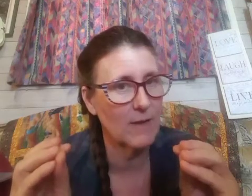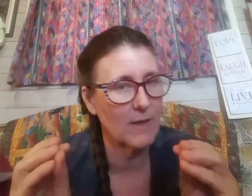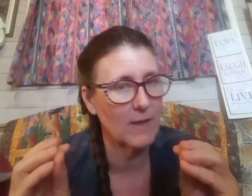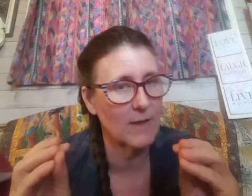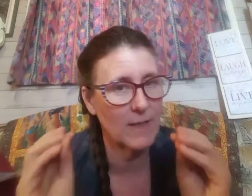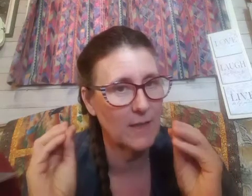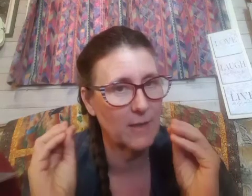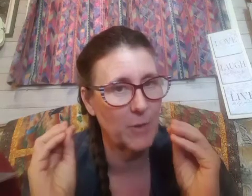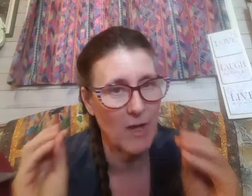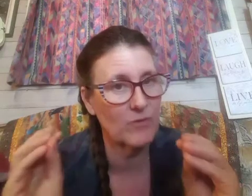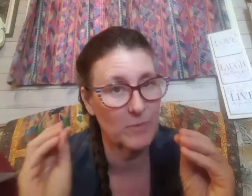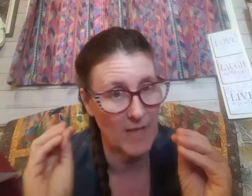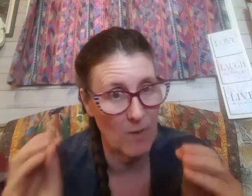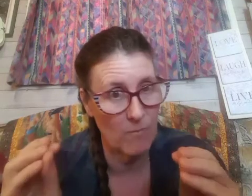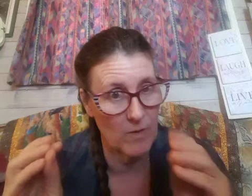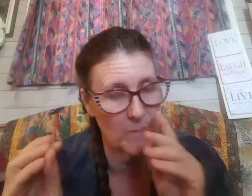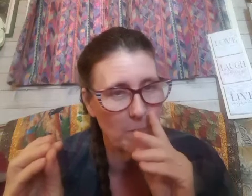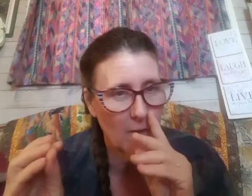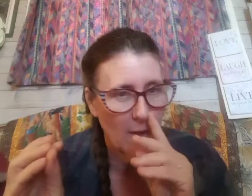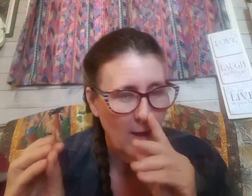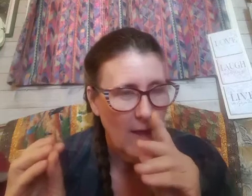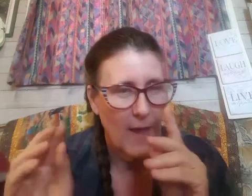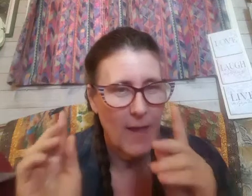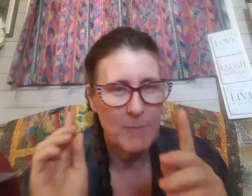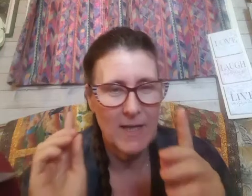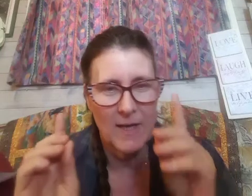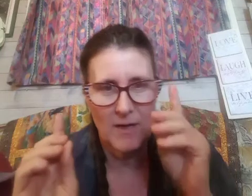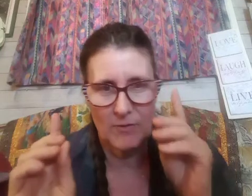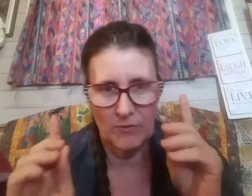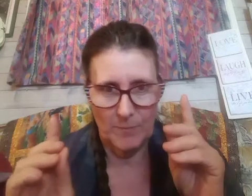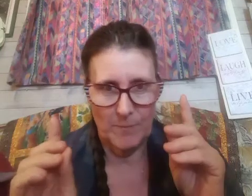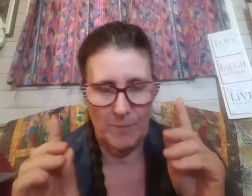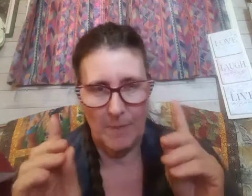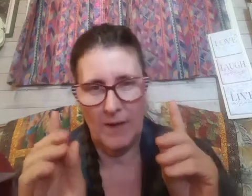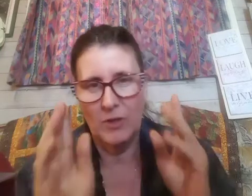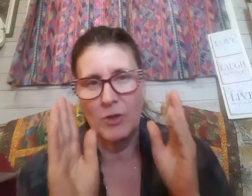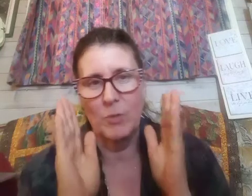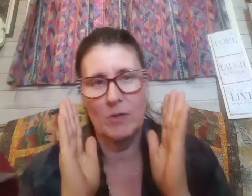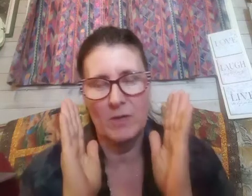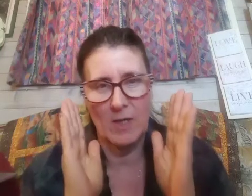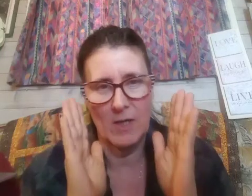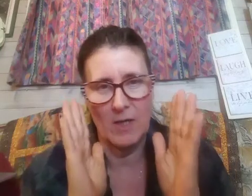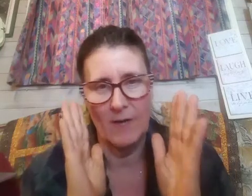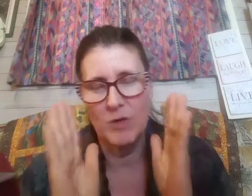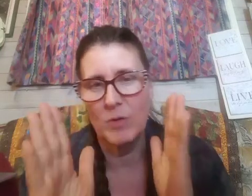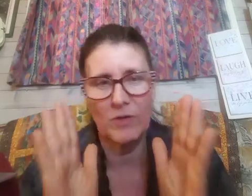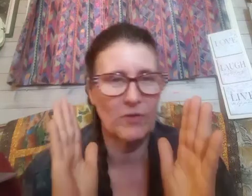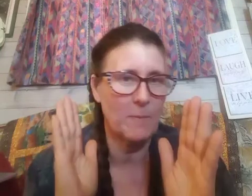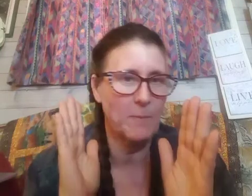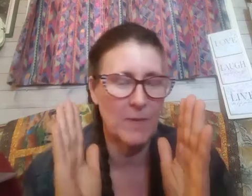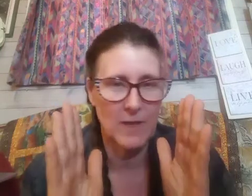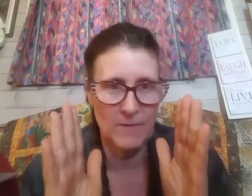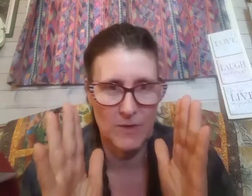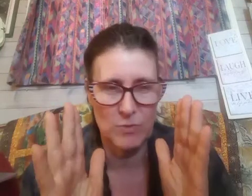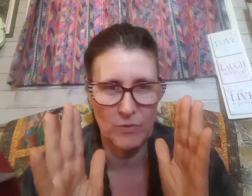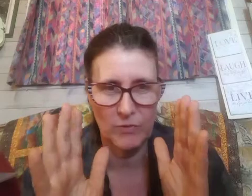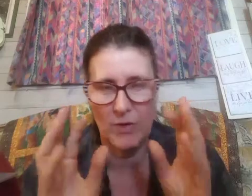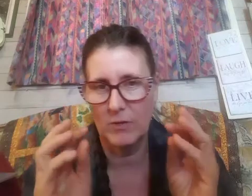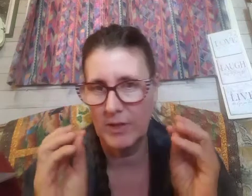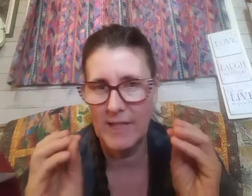really possibly helpful because you know we're I've noticed some individuals that are looking